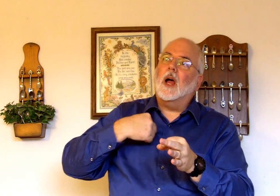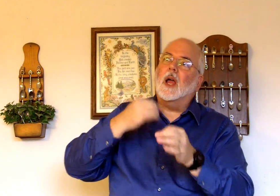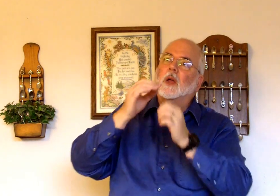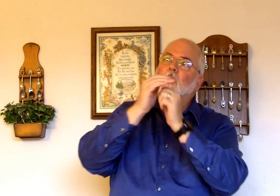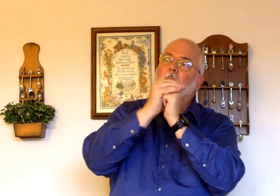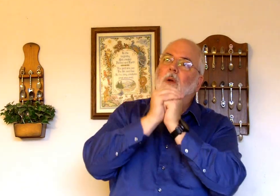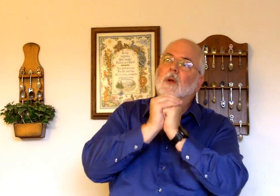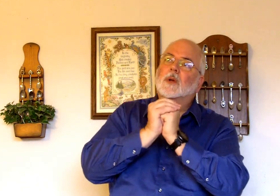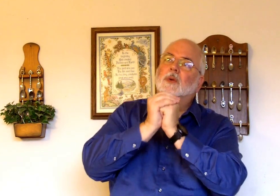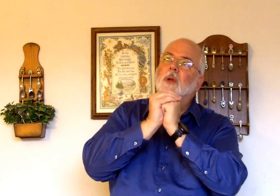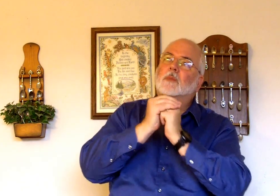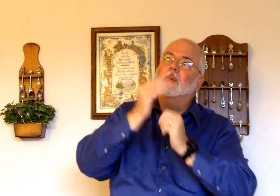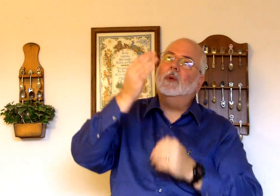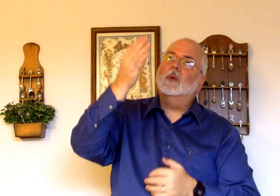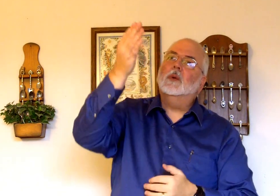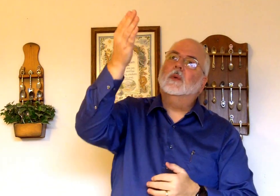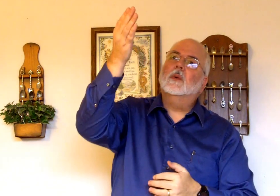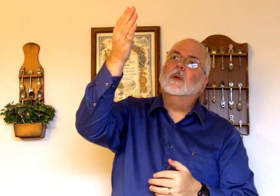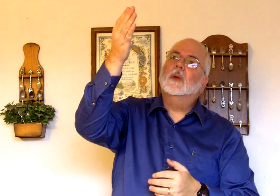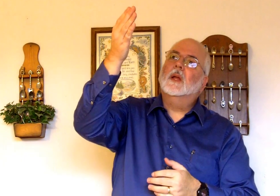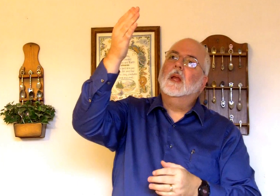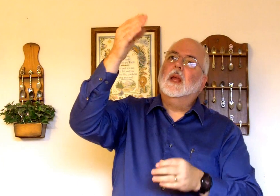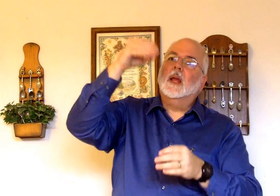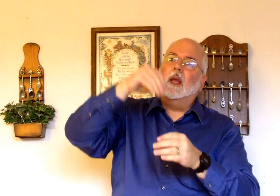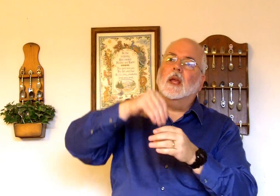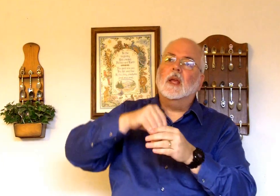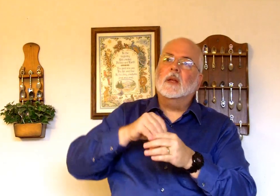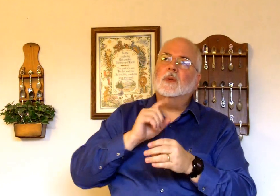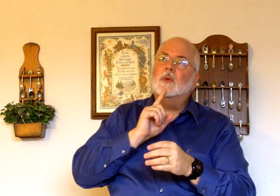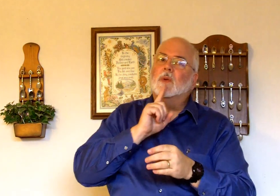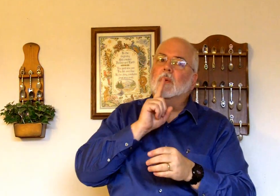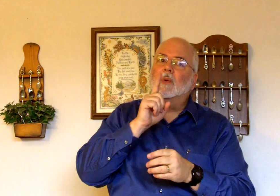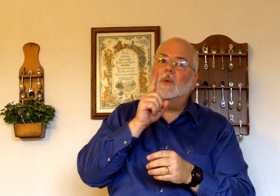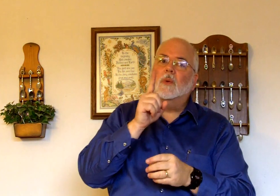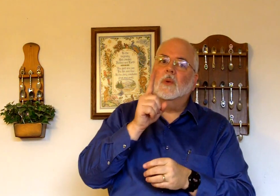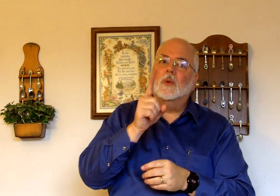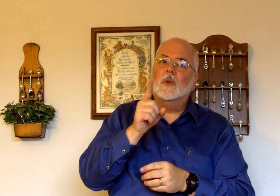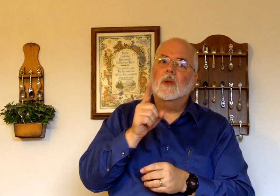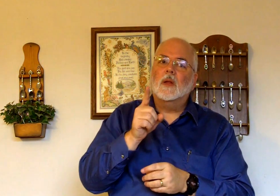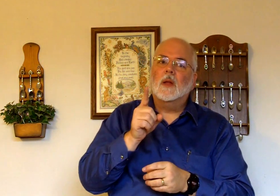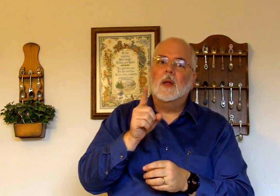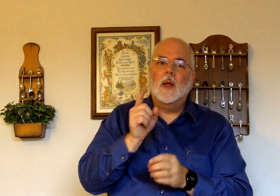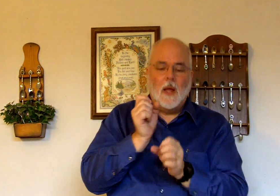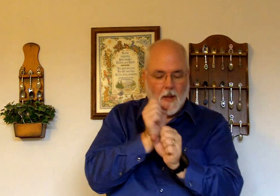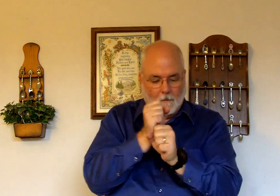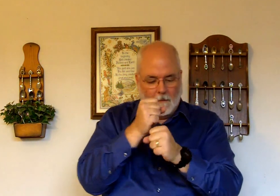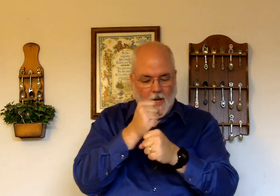worship you in truth. Make